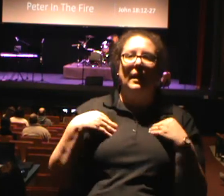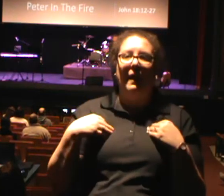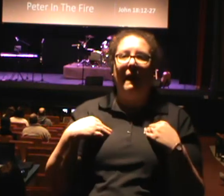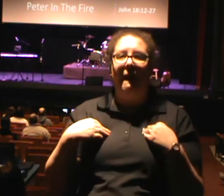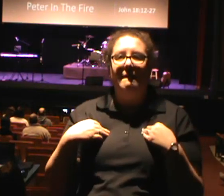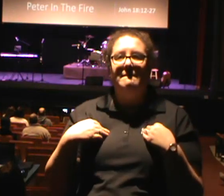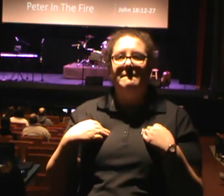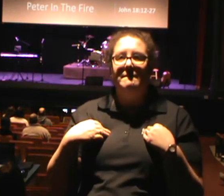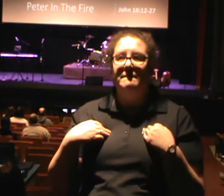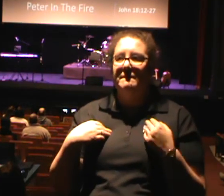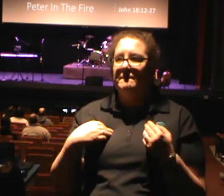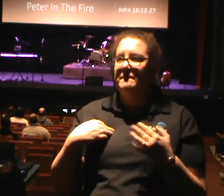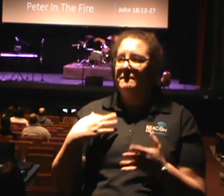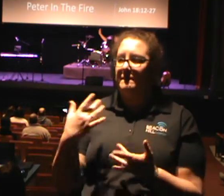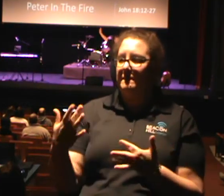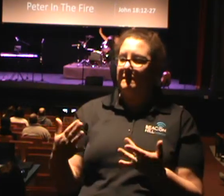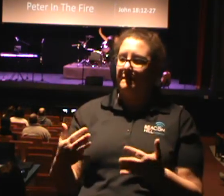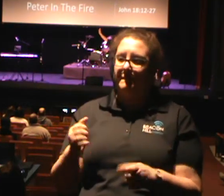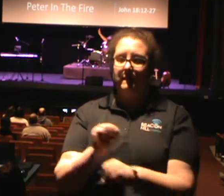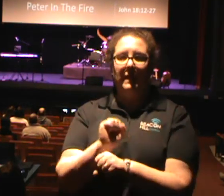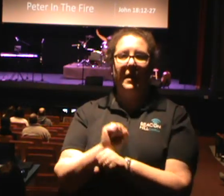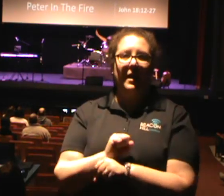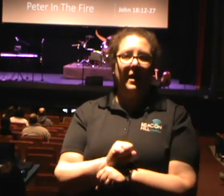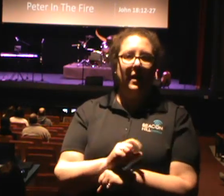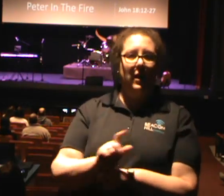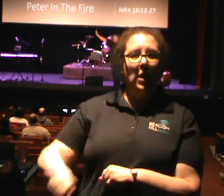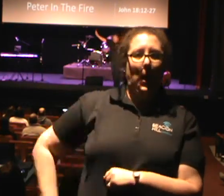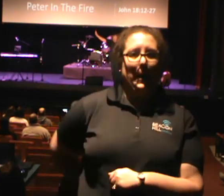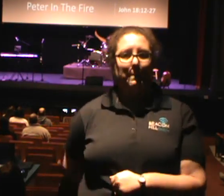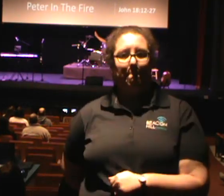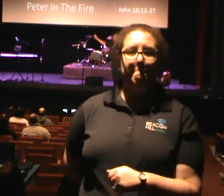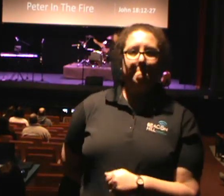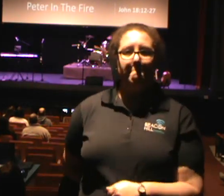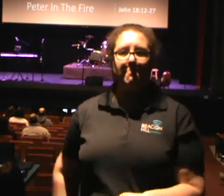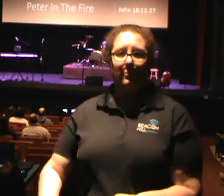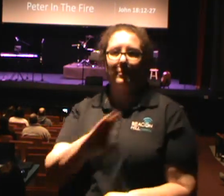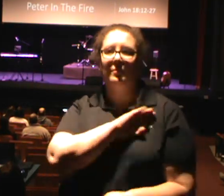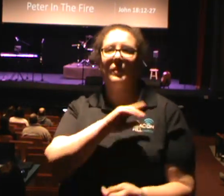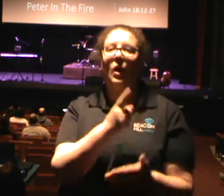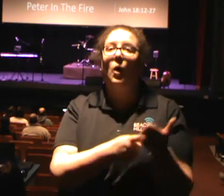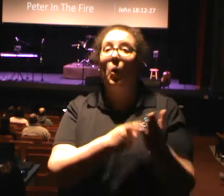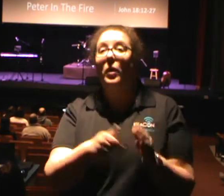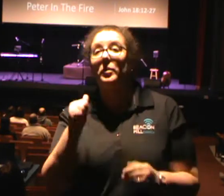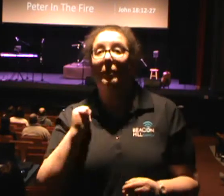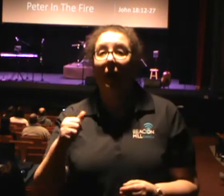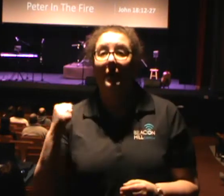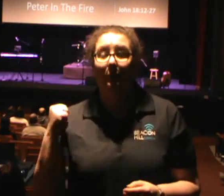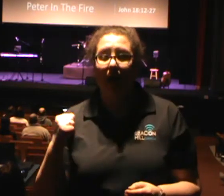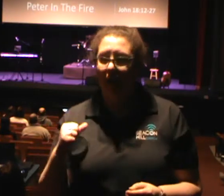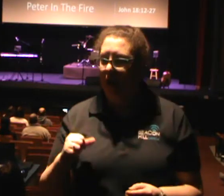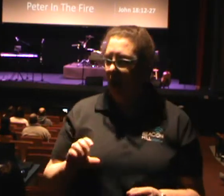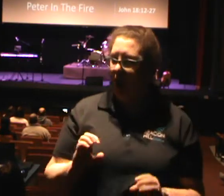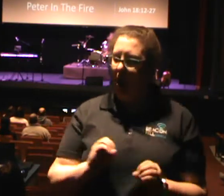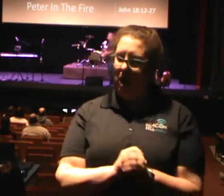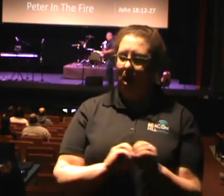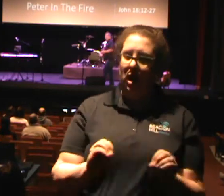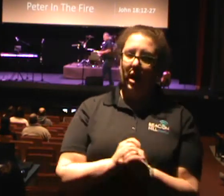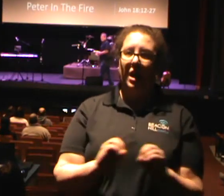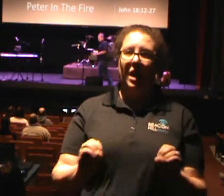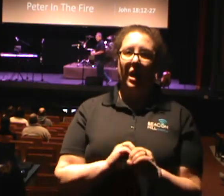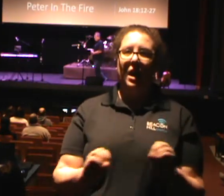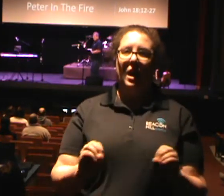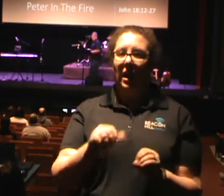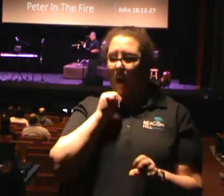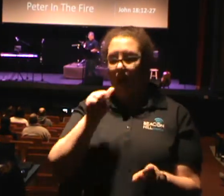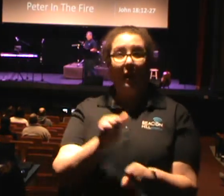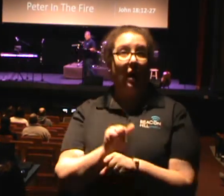behind my back, and he goes, what's behind your back? I'm like, nothing, you know, I get you're trying to do anything like it, and it didn't work. You know what? Your sin's going to